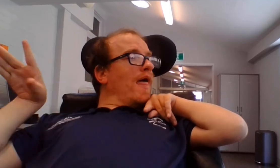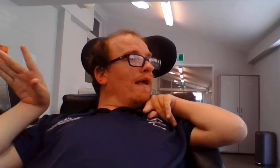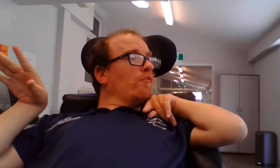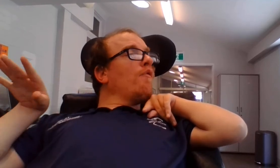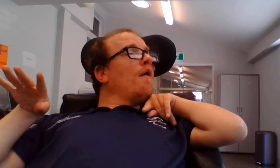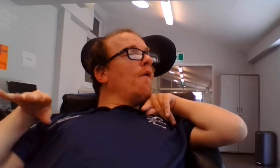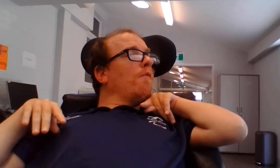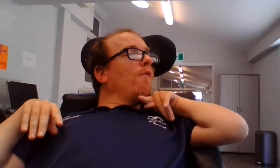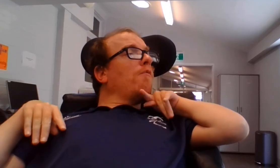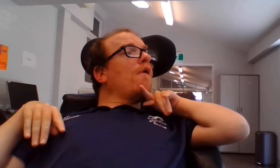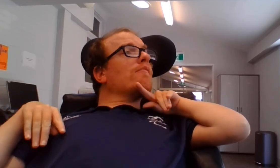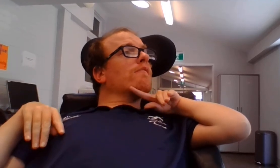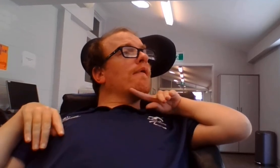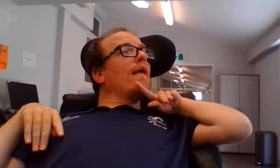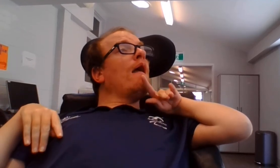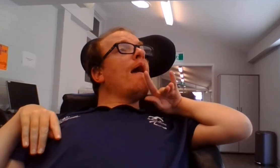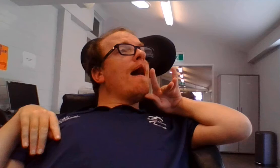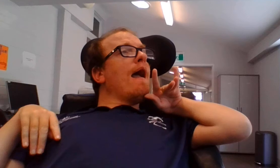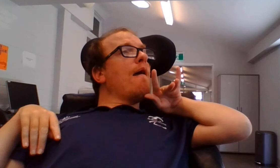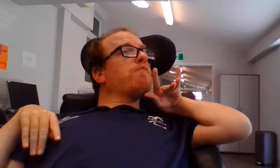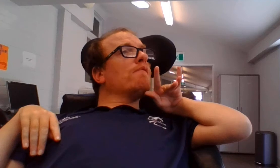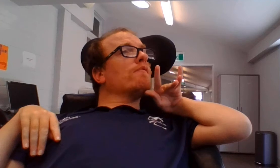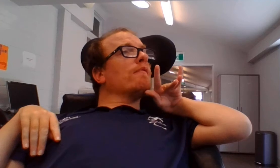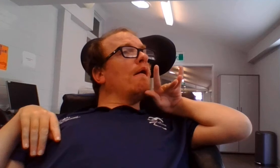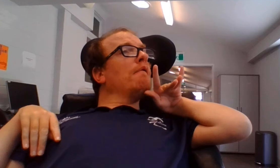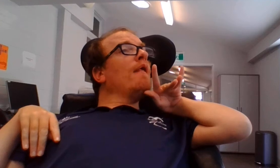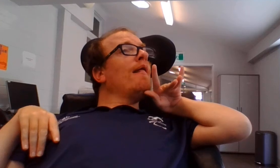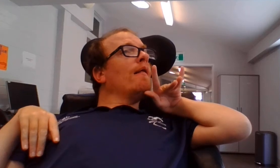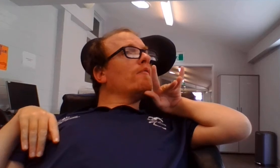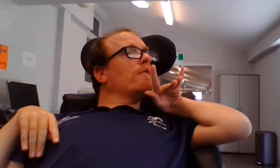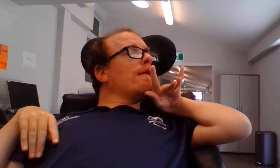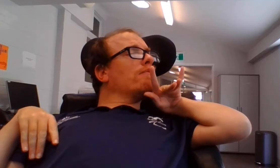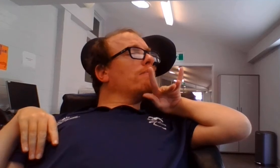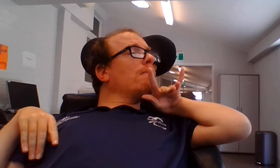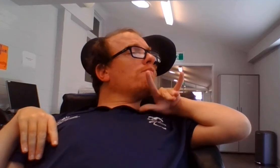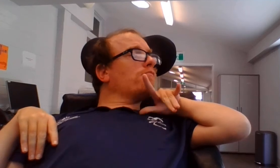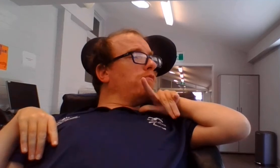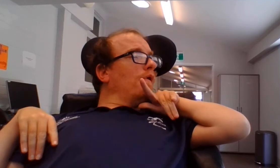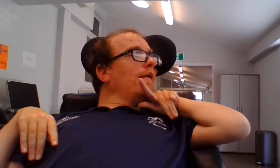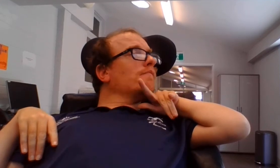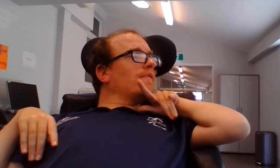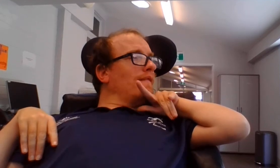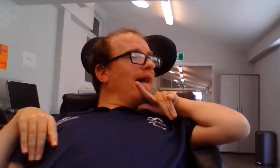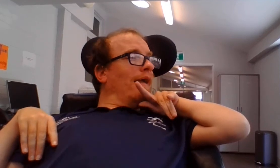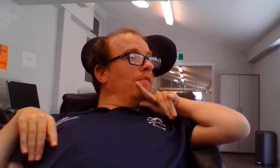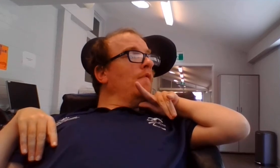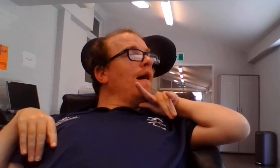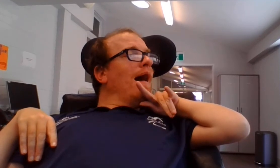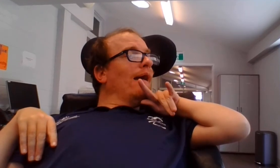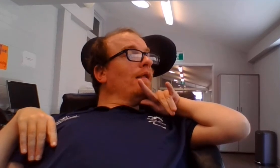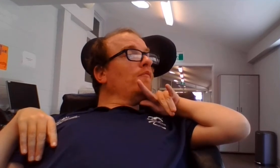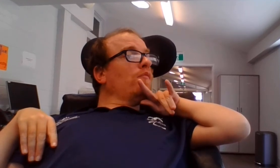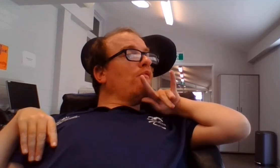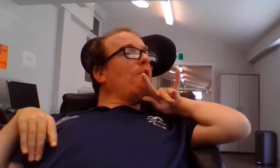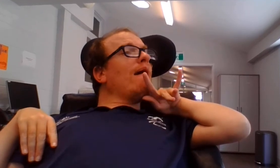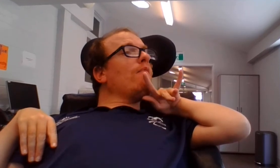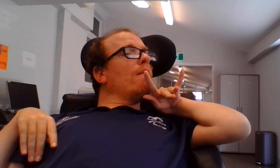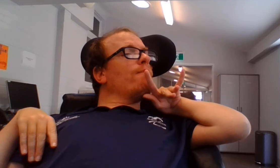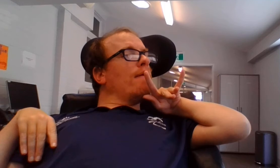thanks for watching episode 63 today. And enjoy the